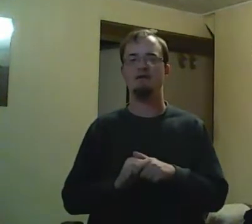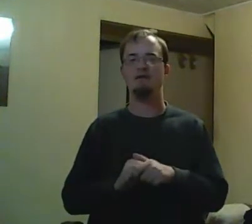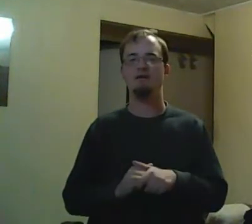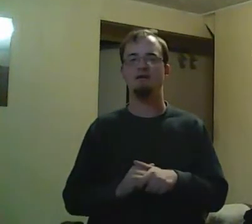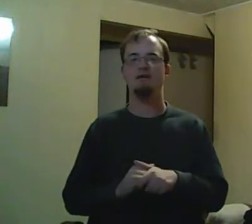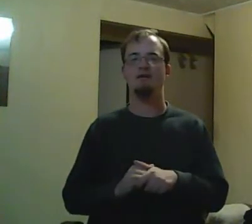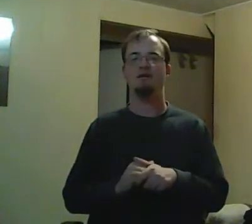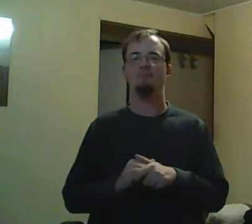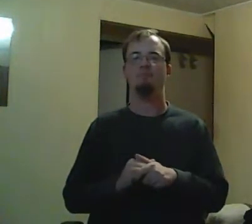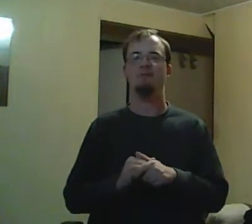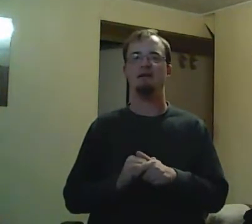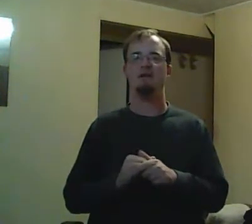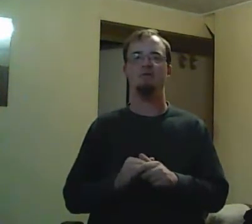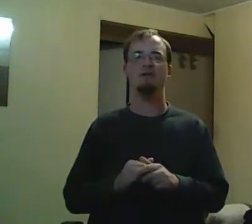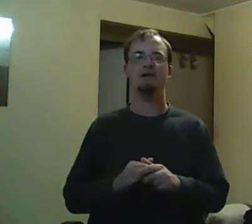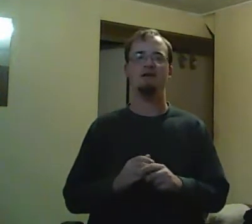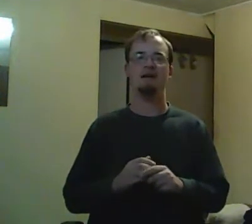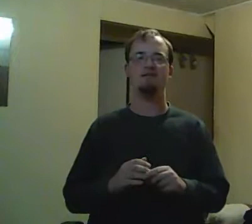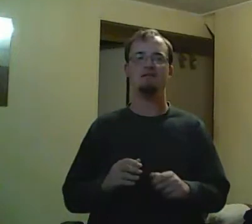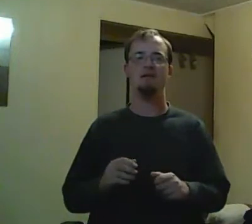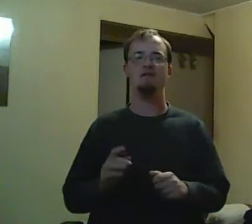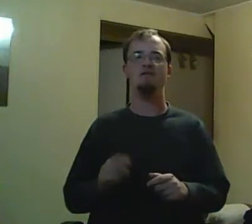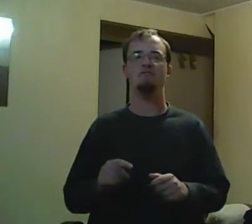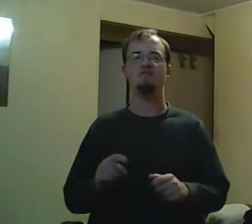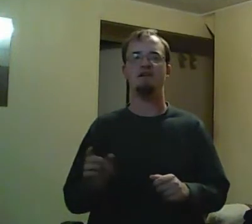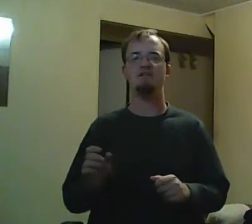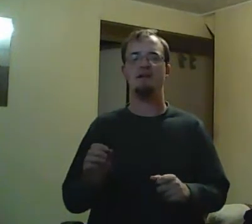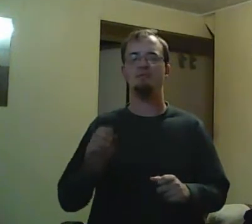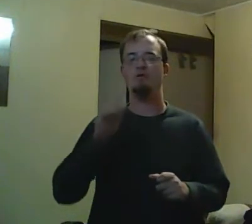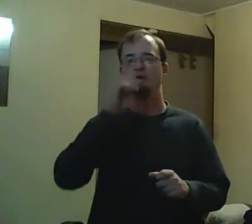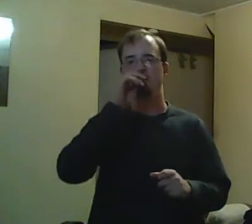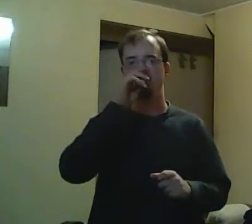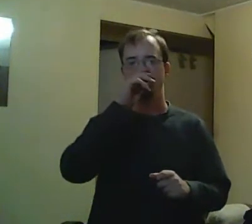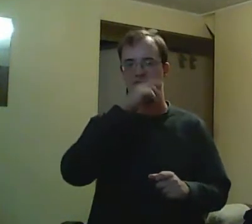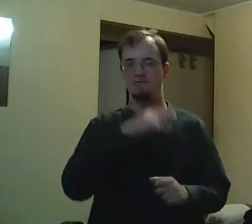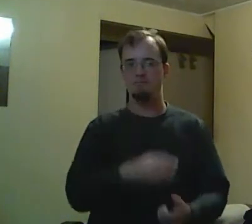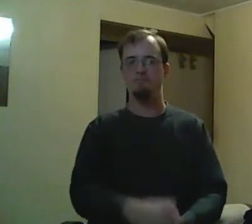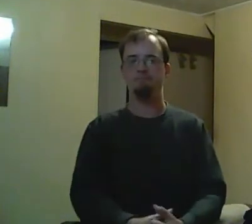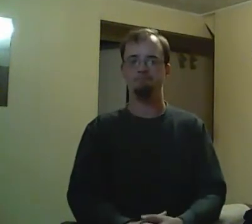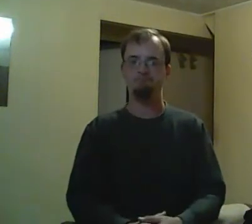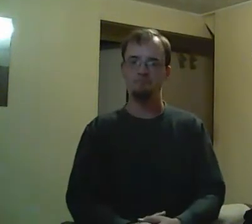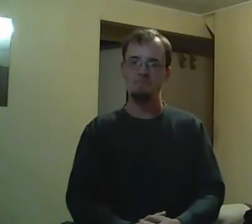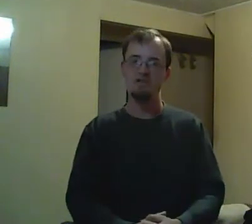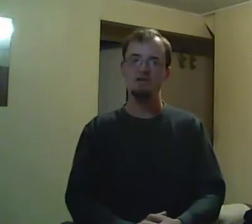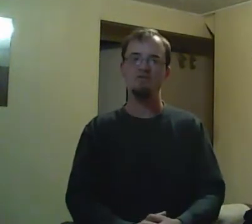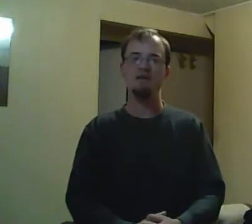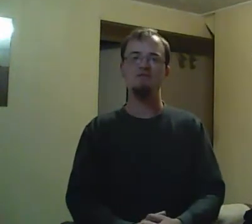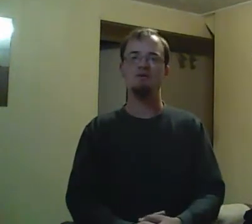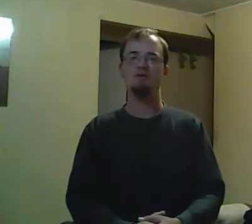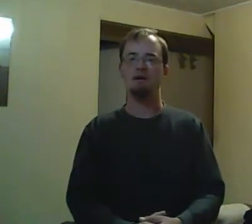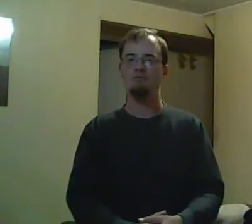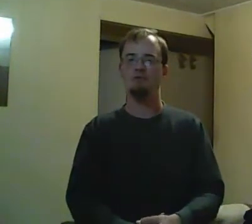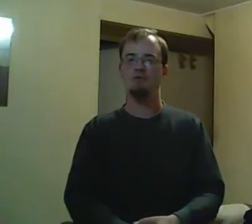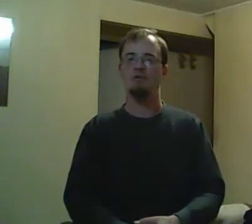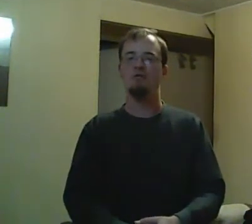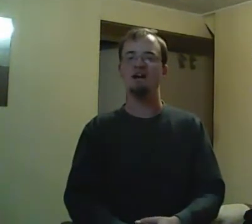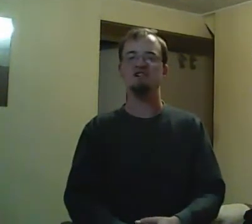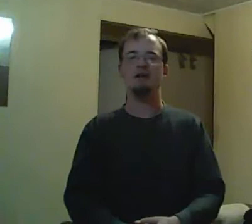And I hope you can help. They could have just said, Emma, please go to therapy and help yourself and all that. But I think